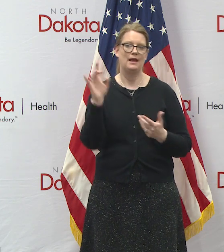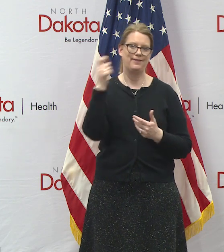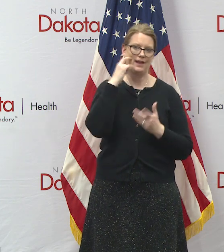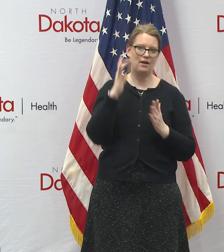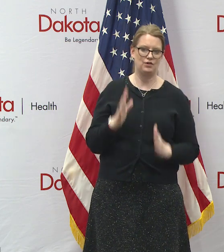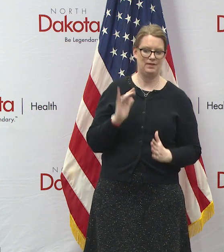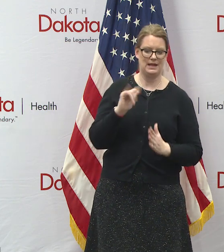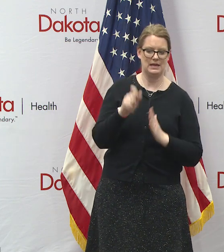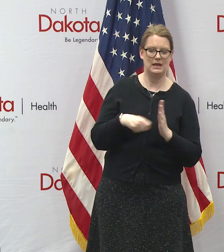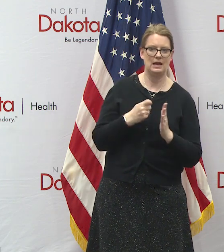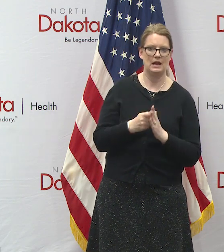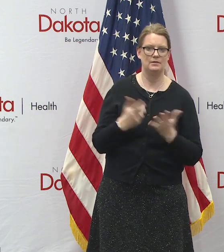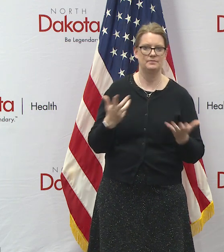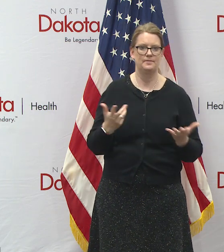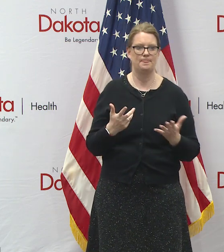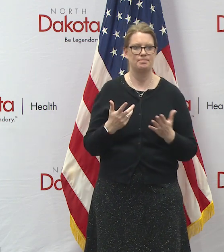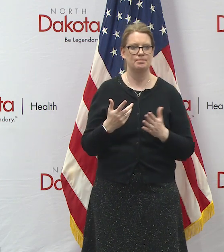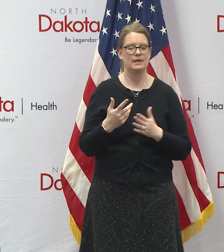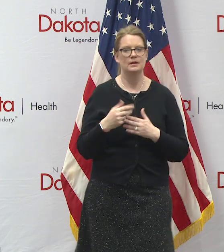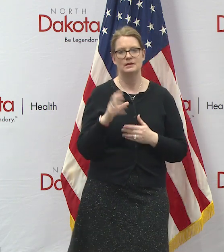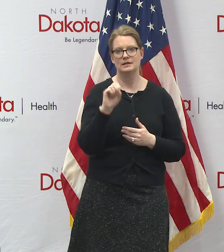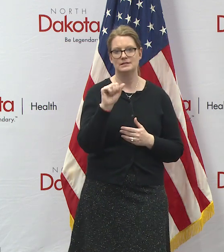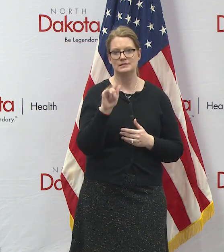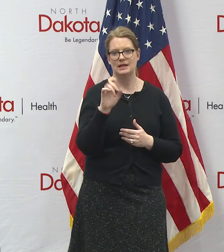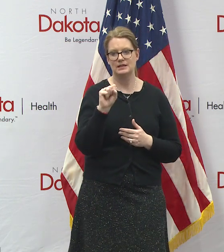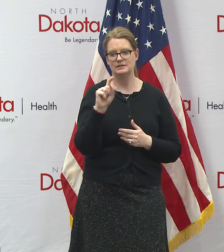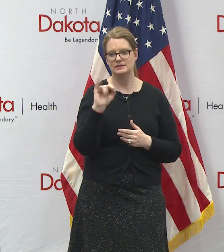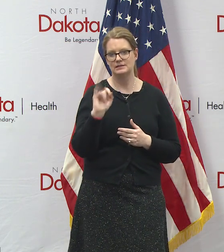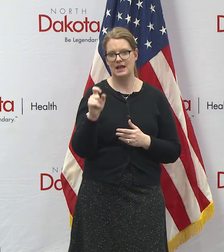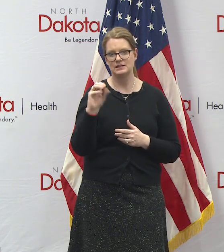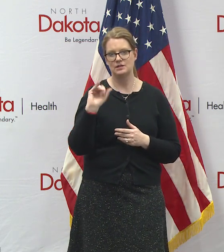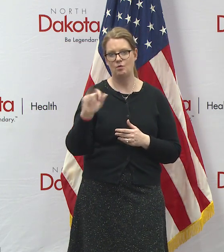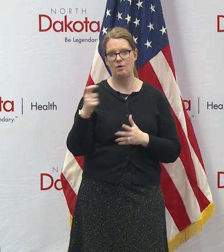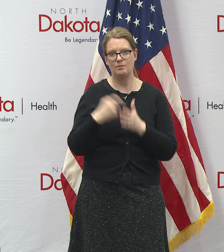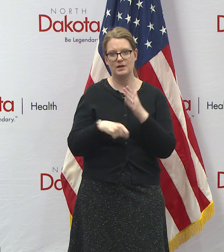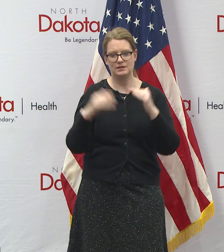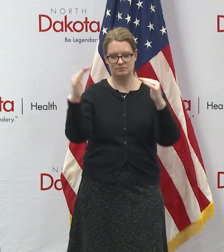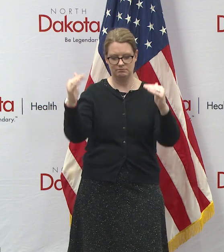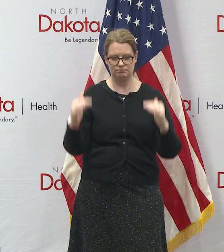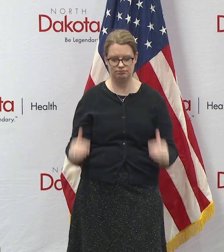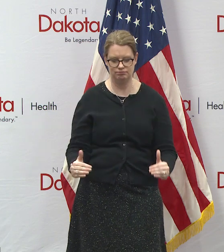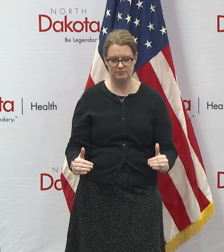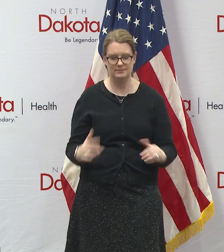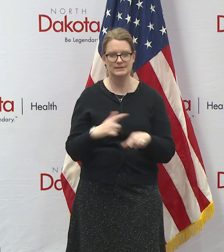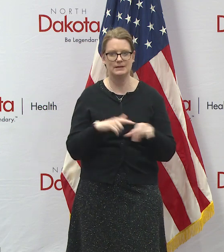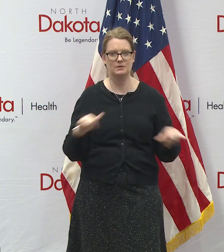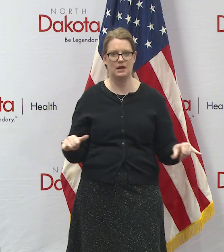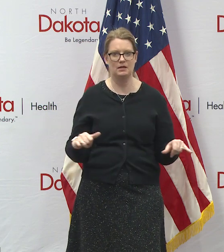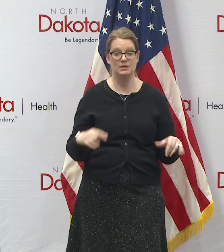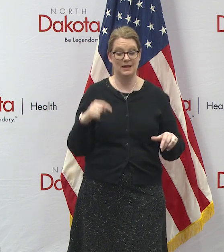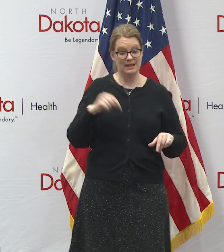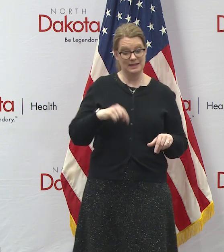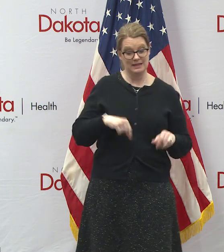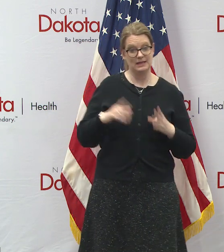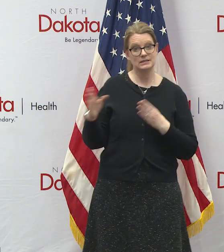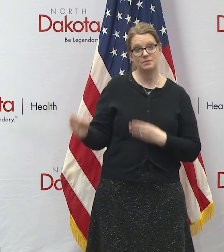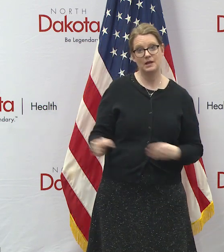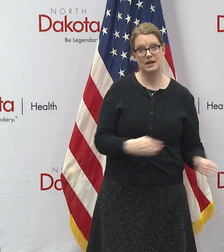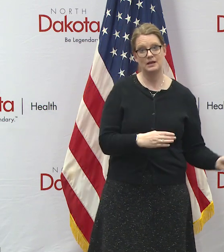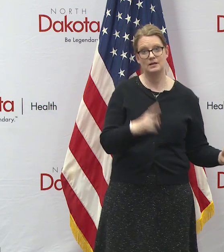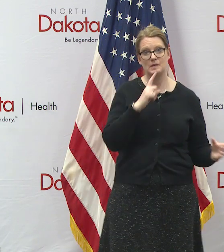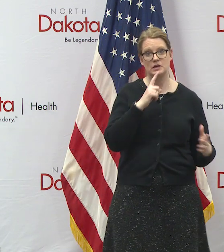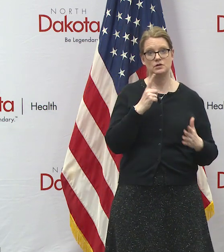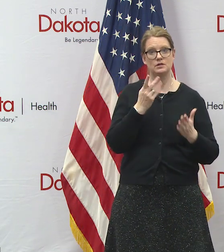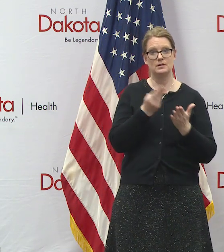and basically if sales tax and oil taxes dropping at the same time so the planning we're doing is making sure that the budget